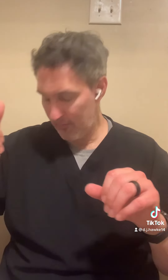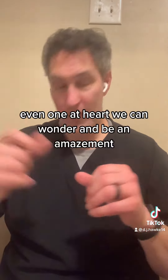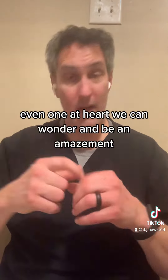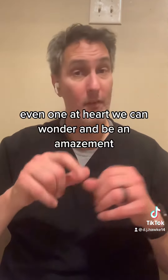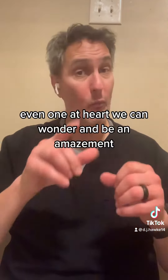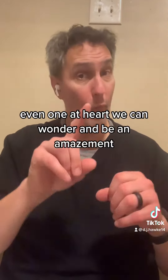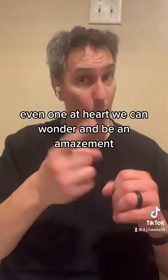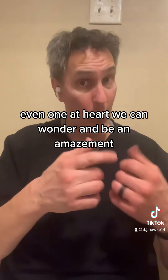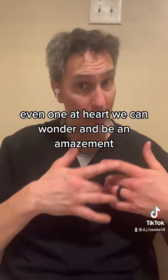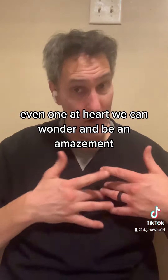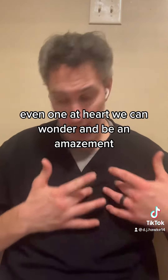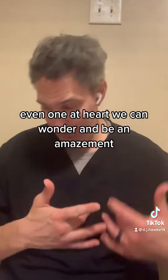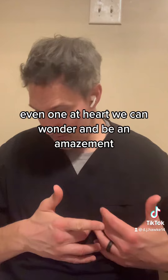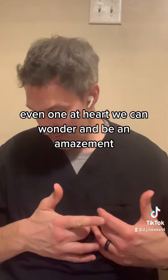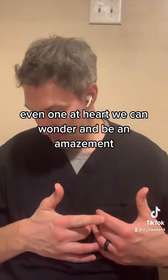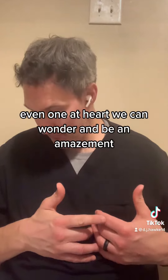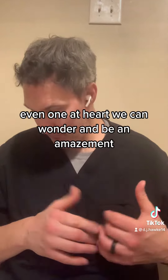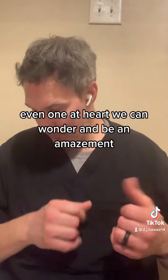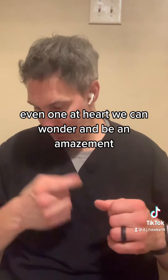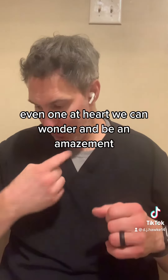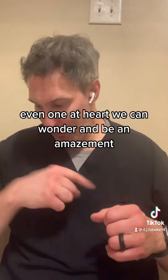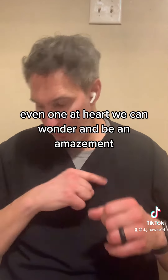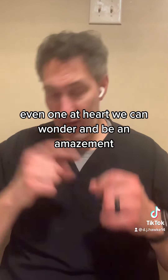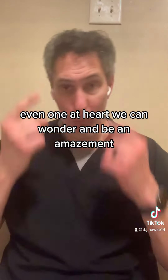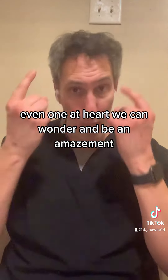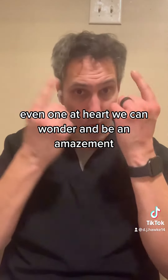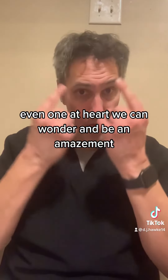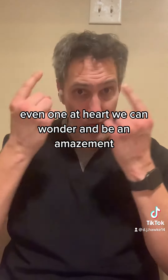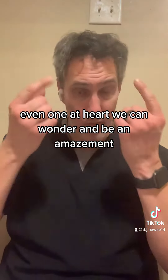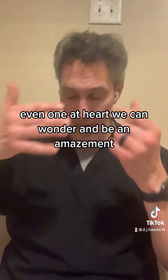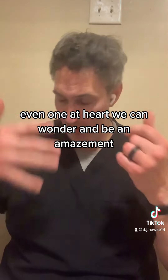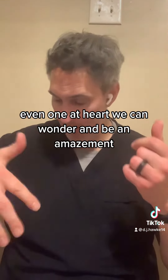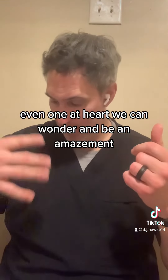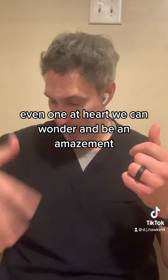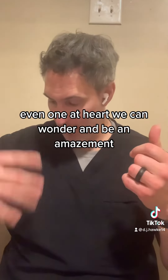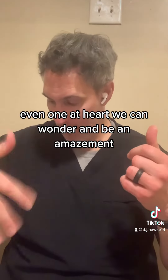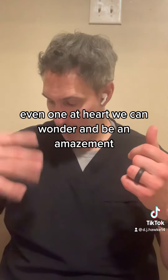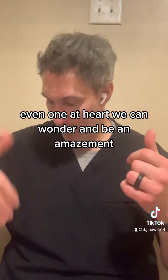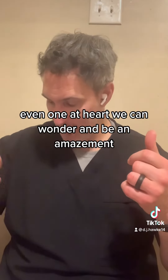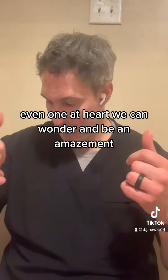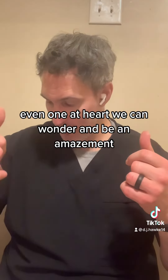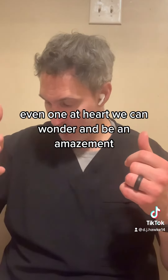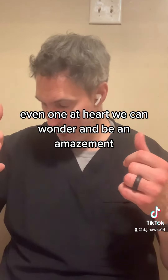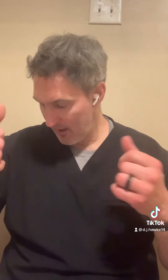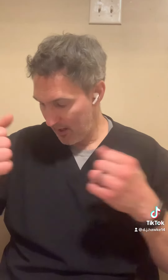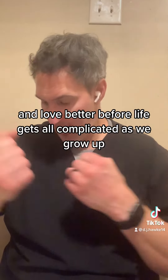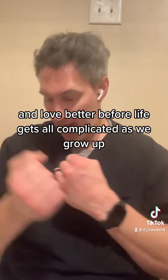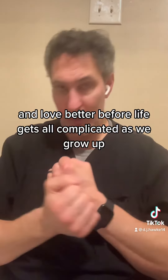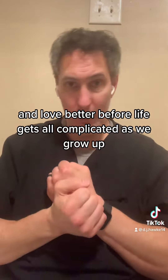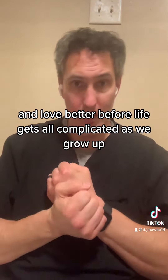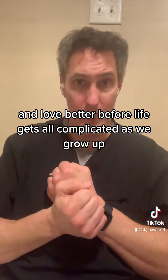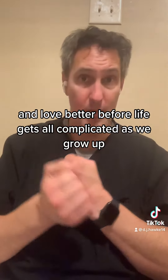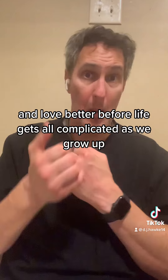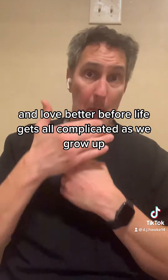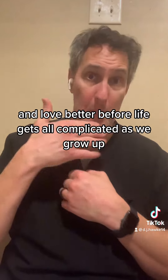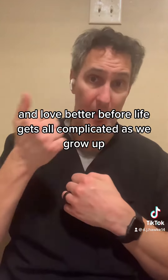even one at heart, we can wonder and be in amazement and love better